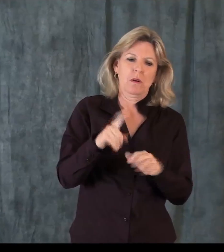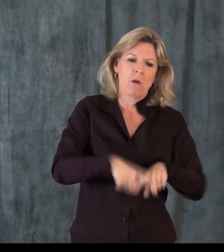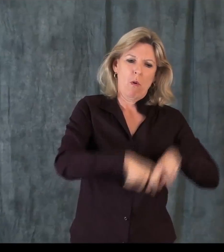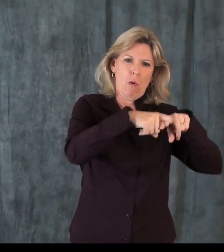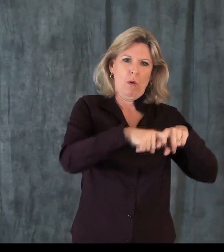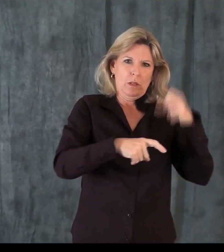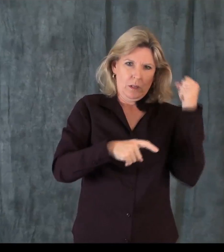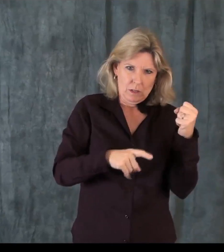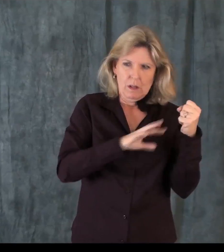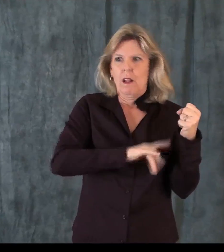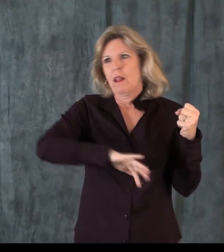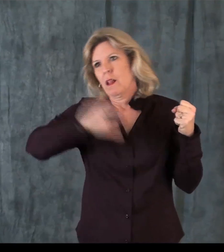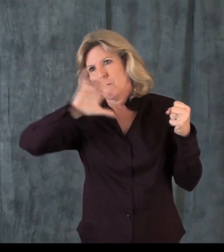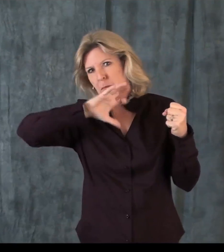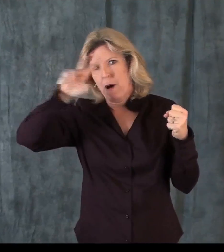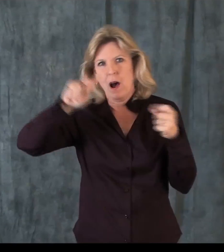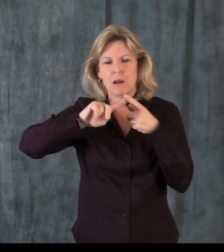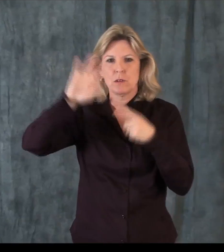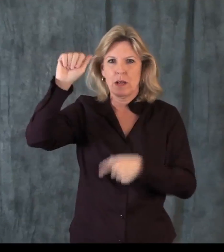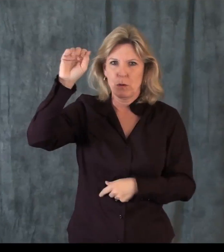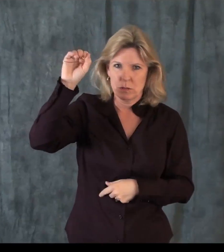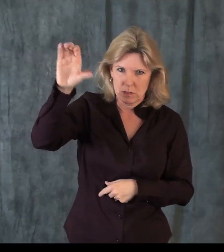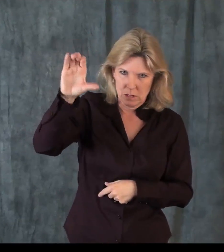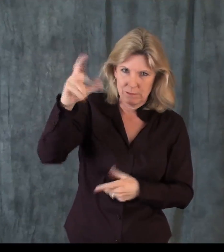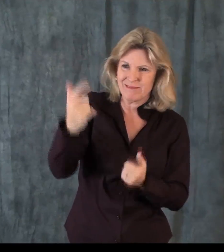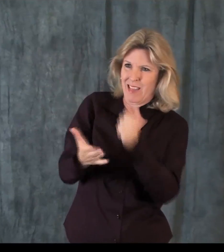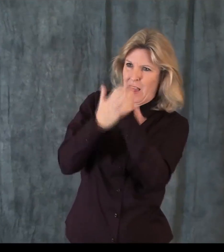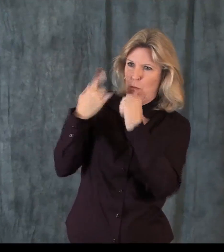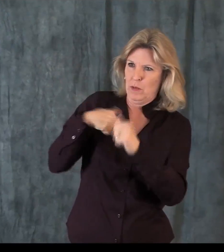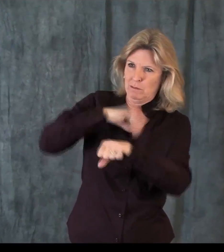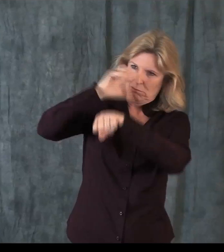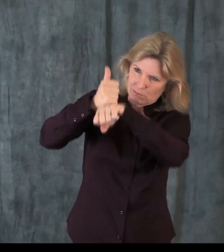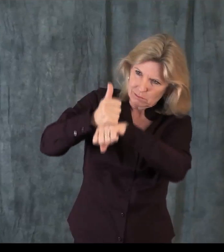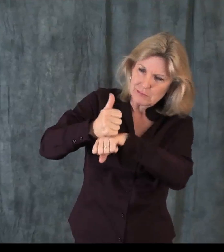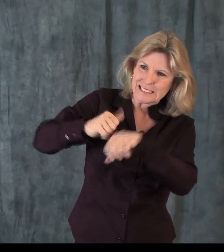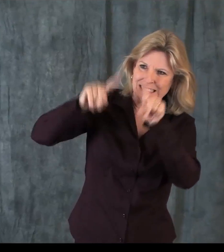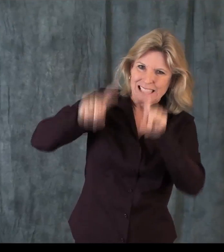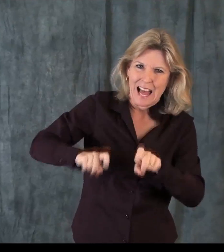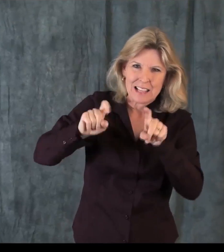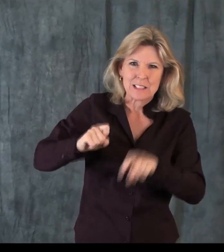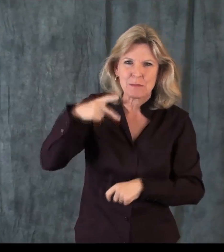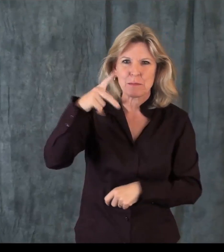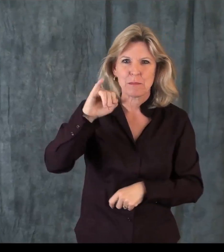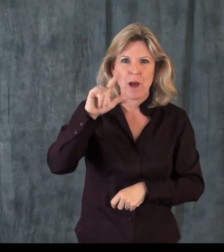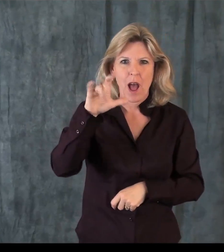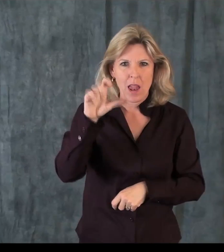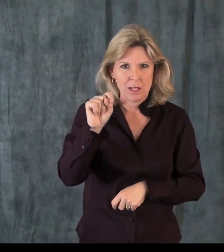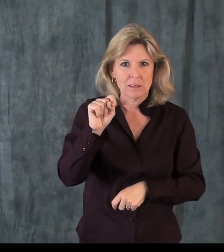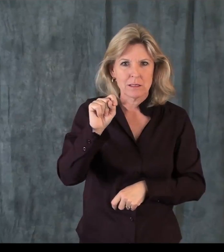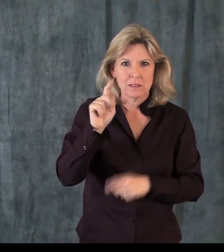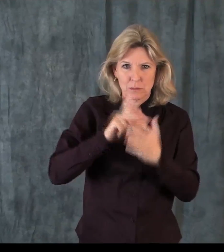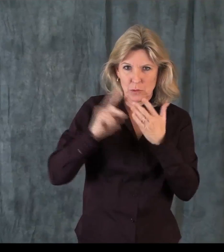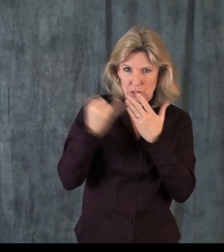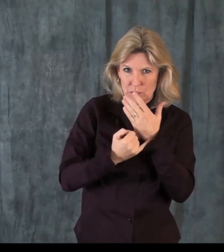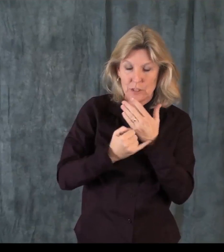world? So we decided to hold up on what we were doing and go back to the AOC and ask them to help us set up a pilot project.